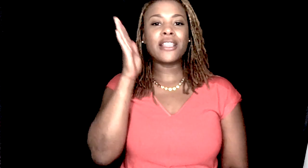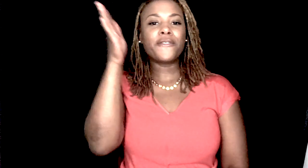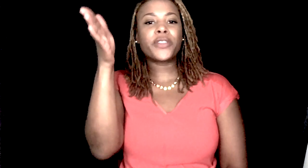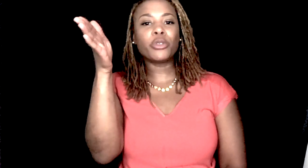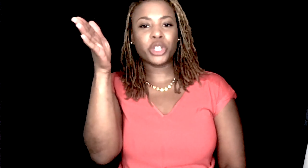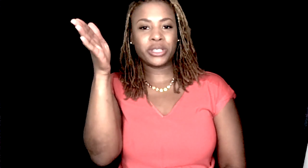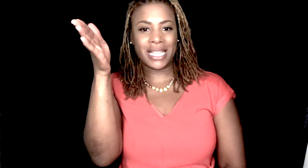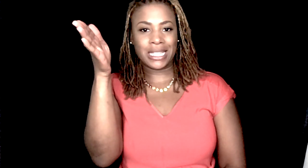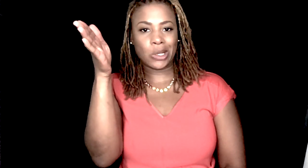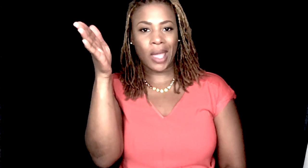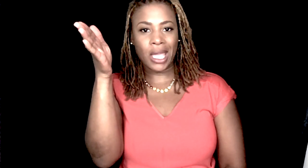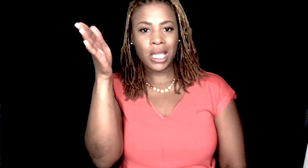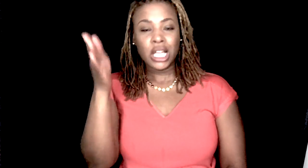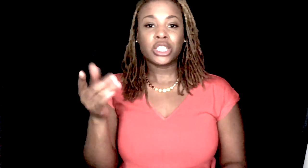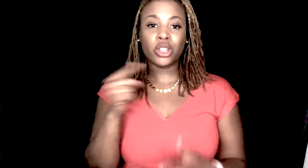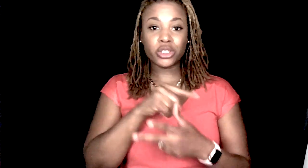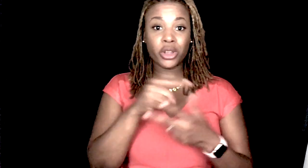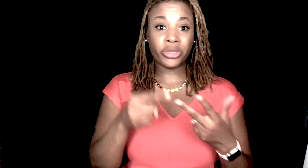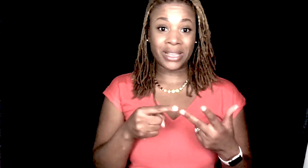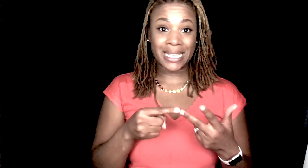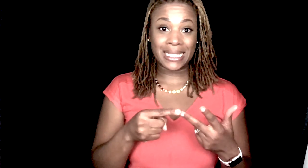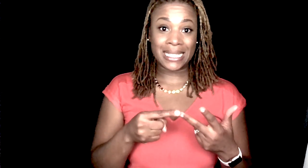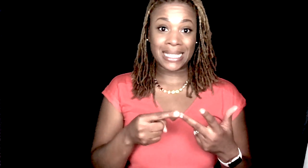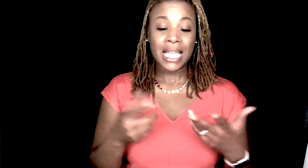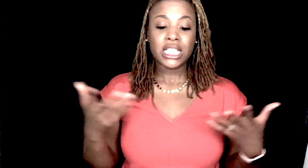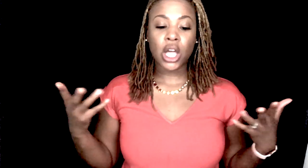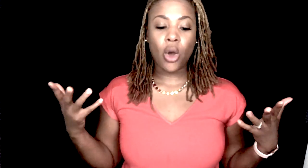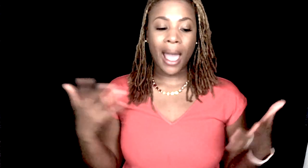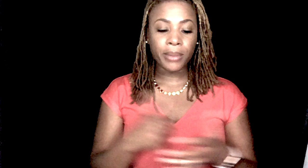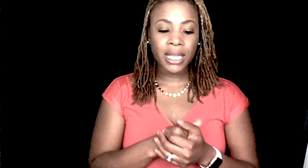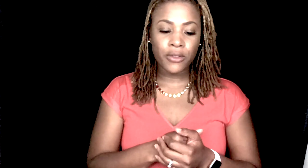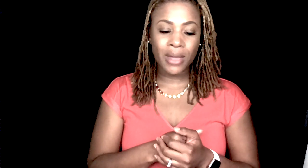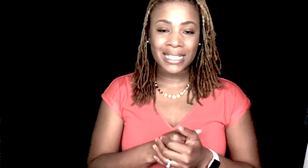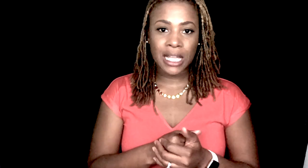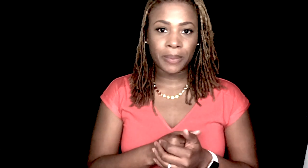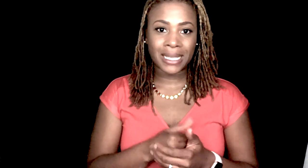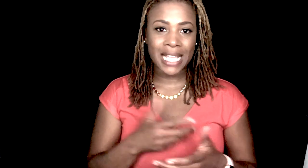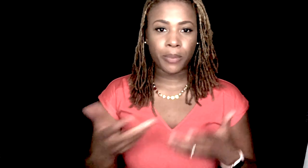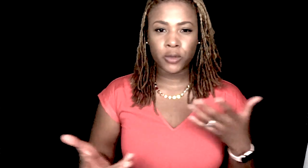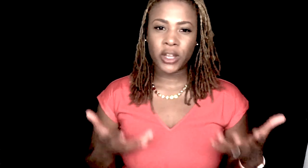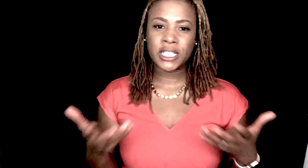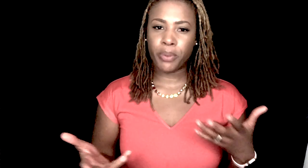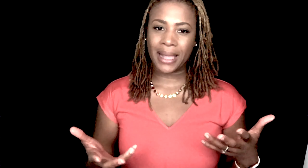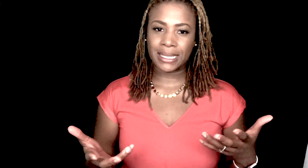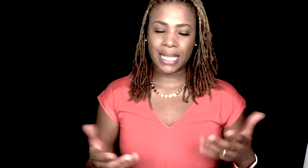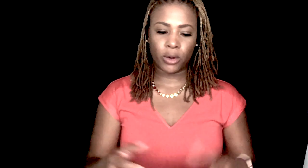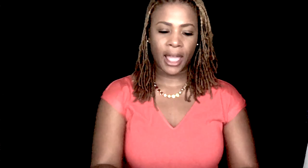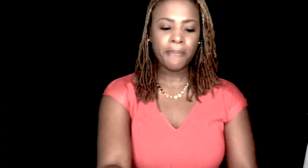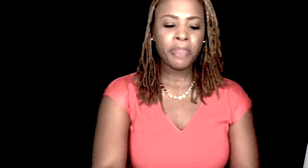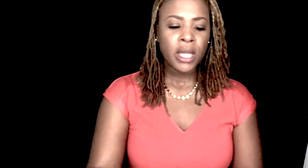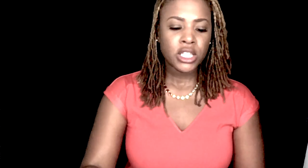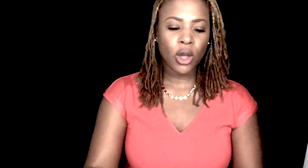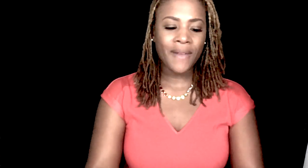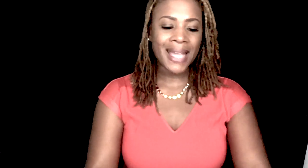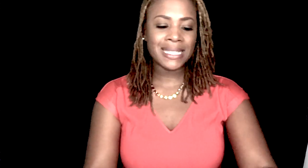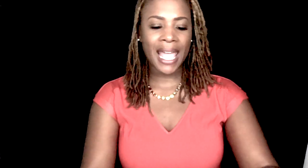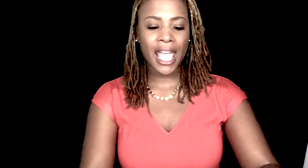future tense. Okay. So, those are your three tenses. So, I'm going to give you guys a couple of examples for us to practice that. Okay. So, if I said,